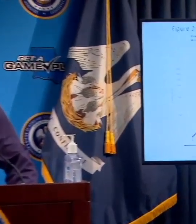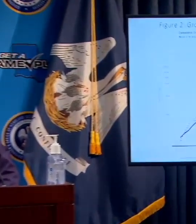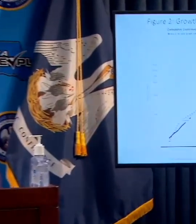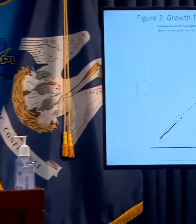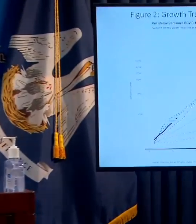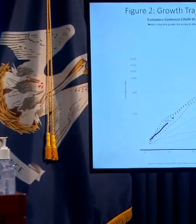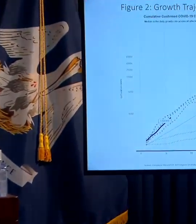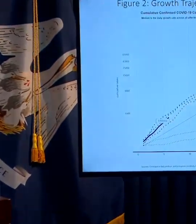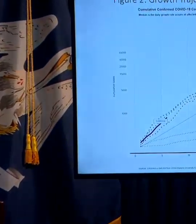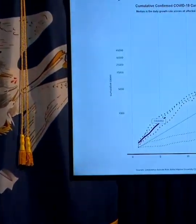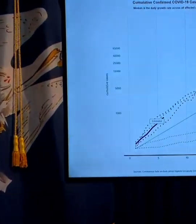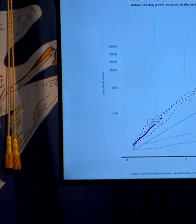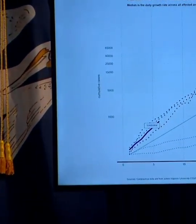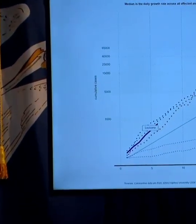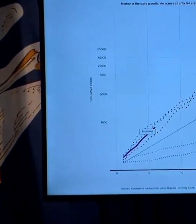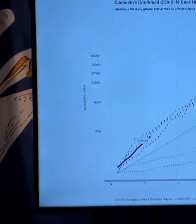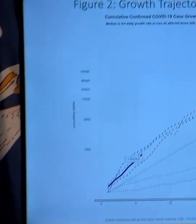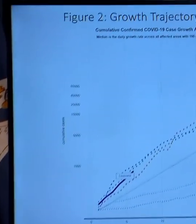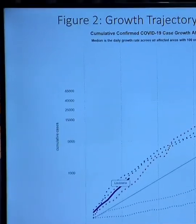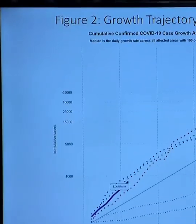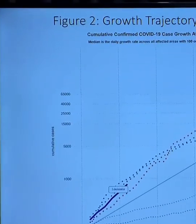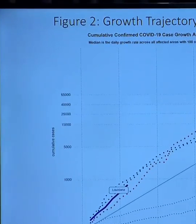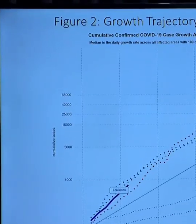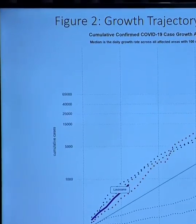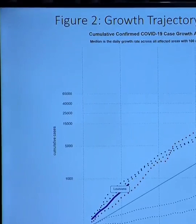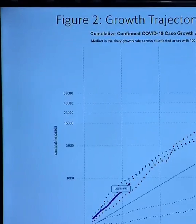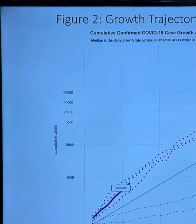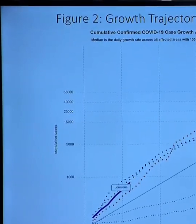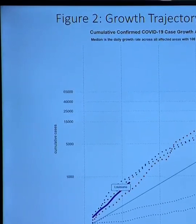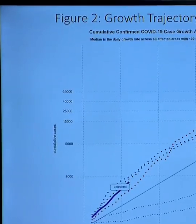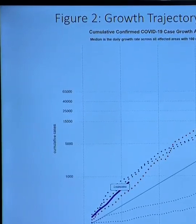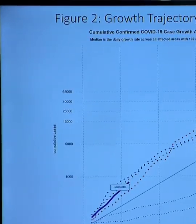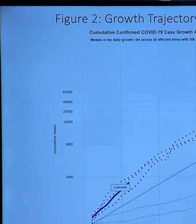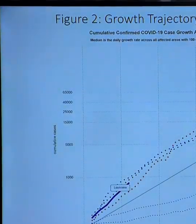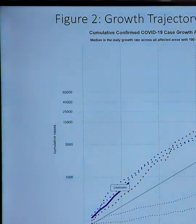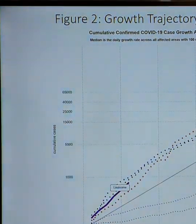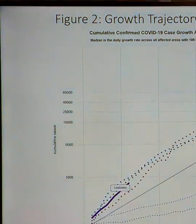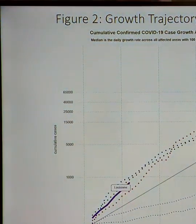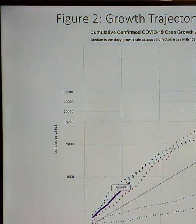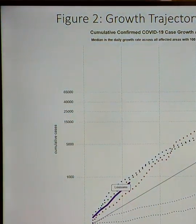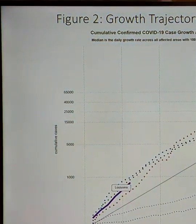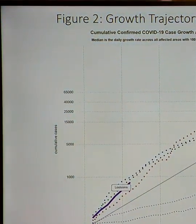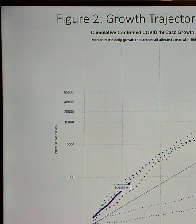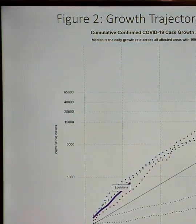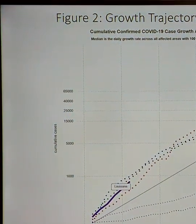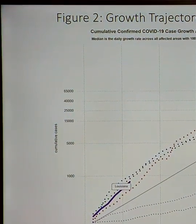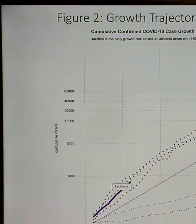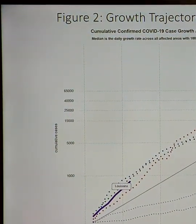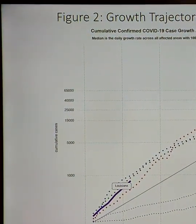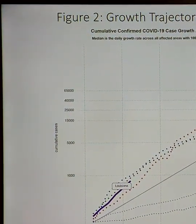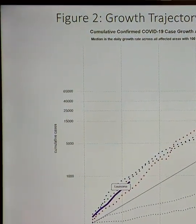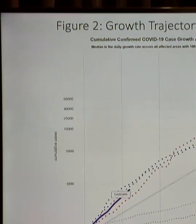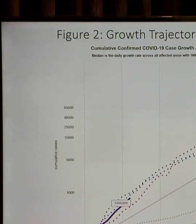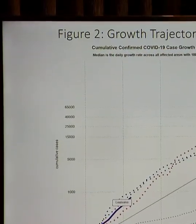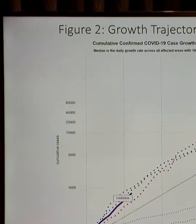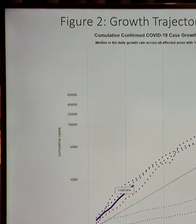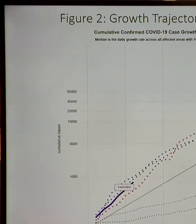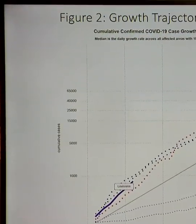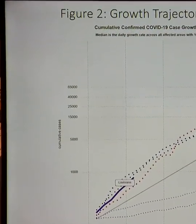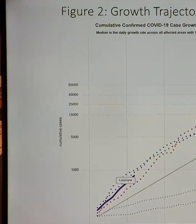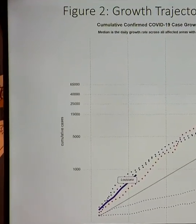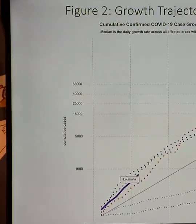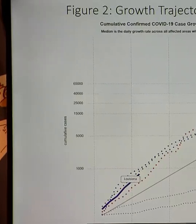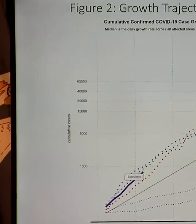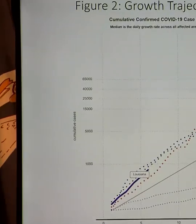number per capita in the third highest in the country and you see that the rate at which our